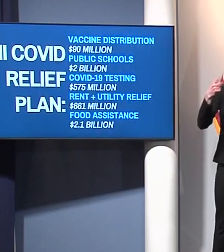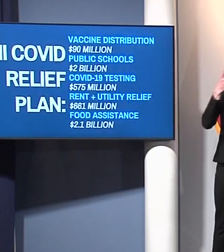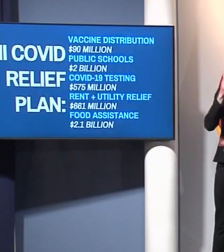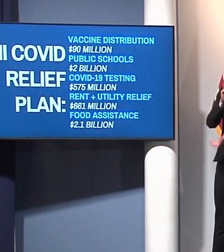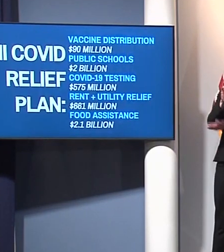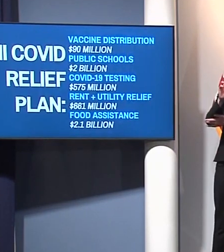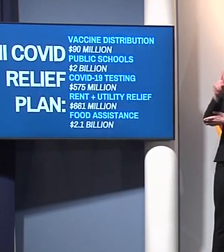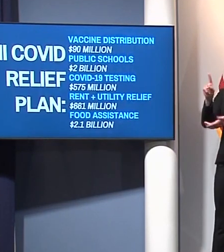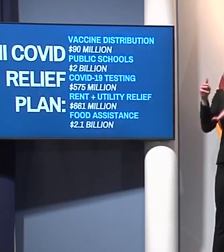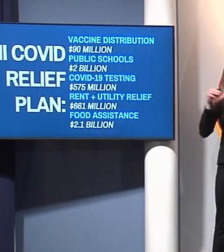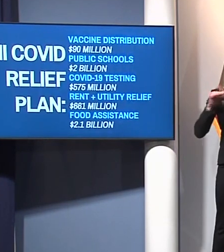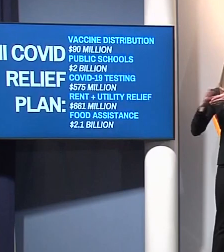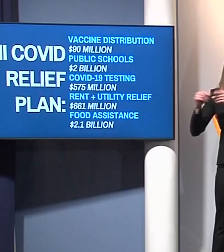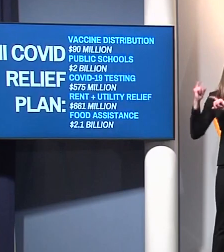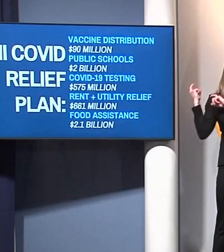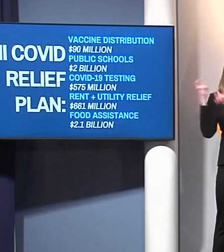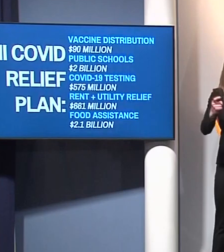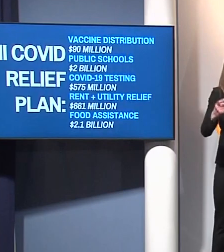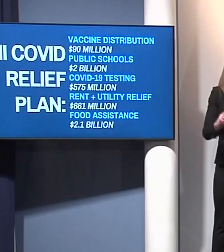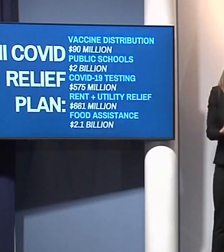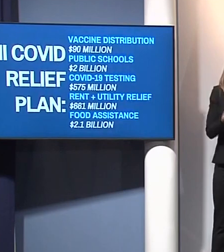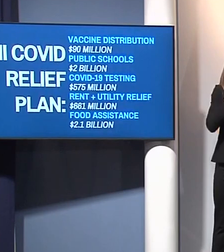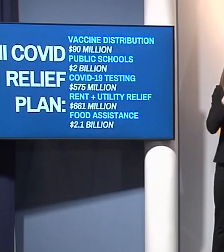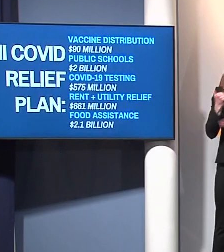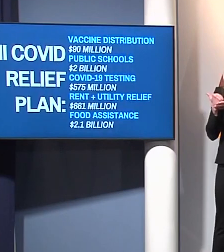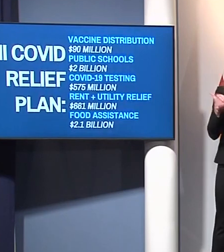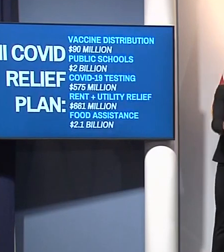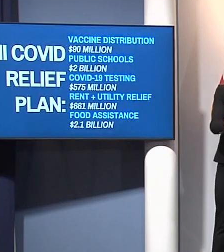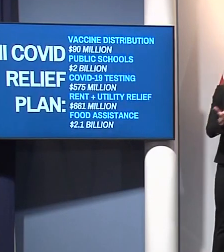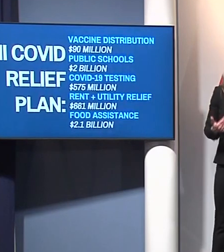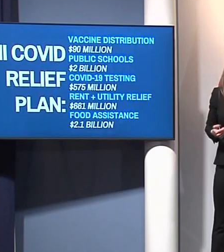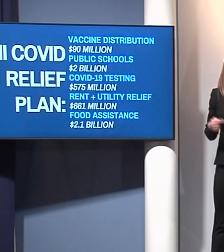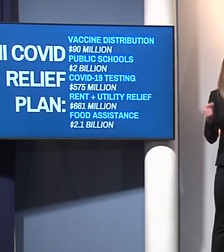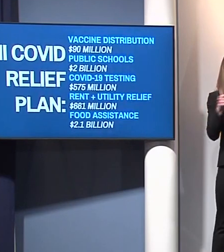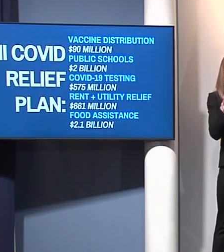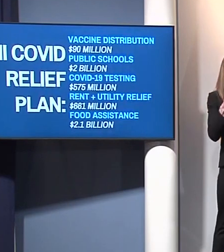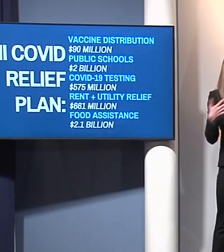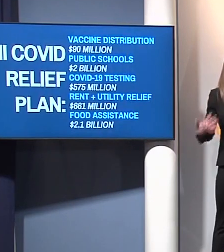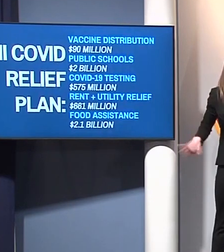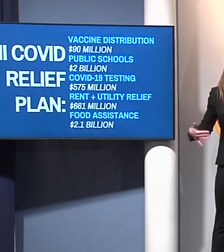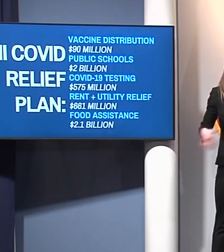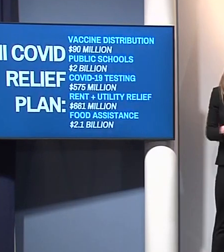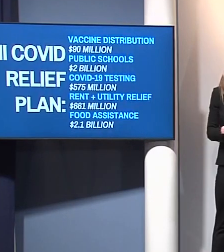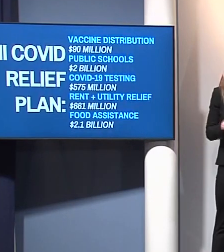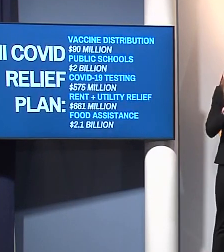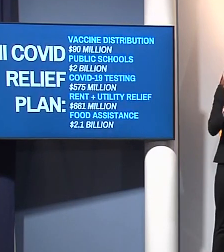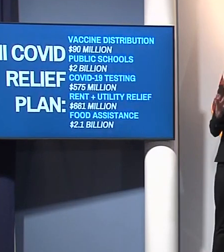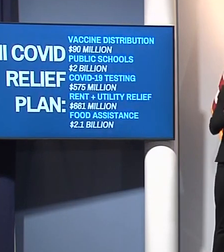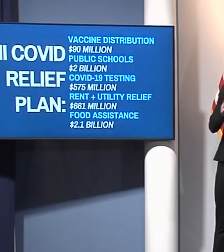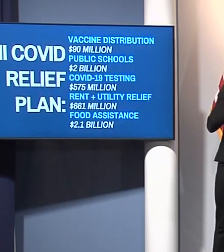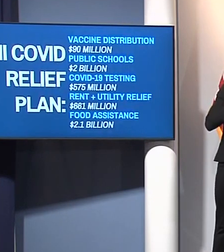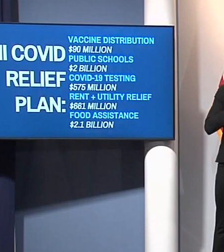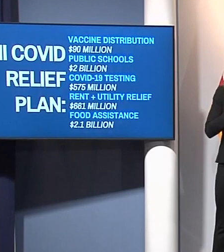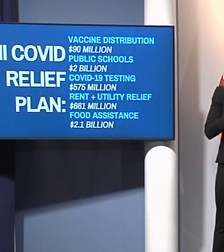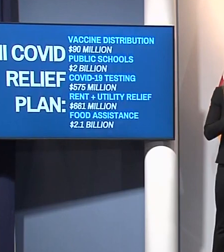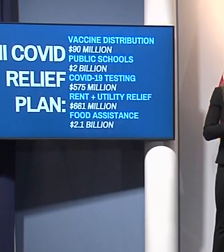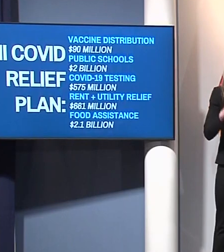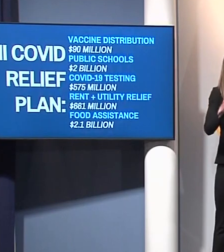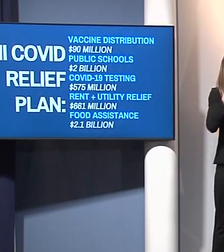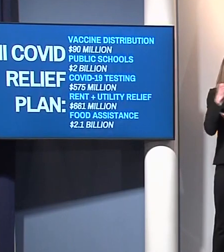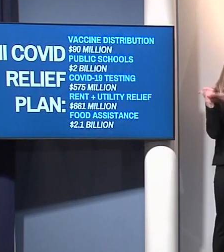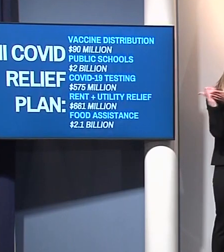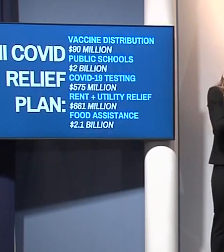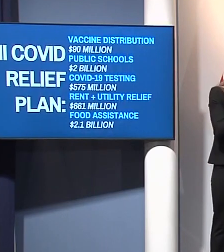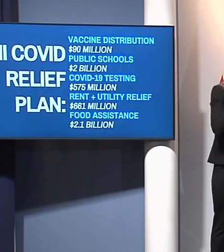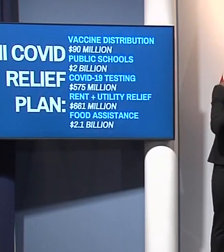for Michiganders. Food assistance, there are a lot of hungry Michiganders, $2 billion in food assistance